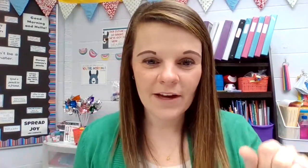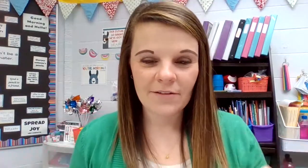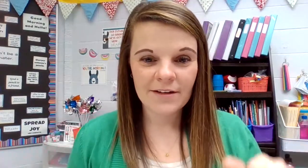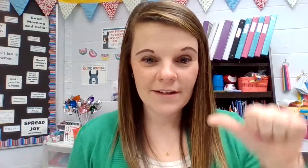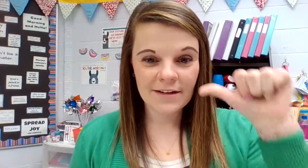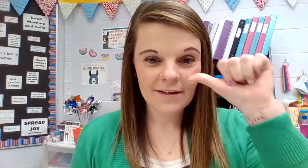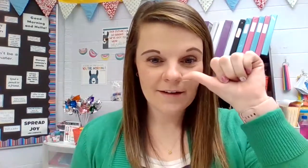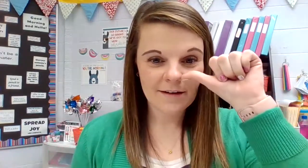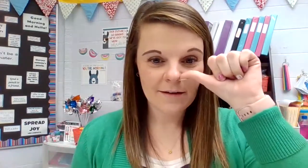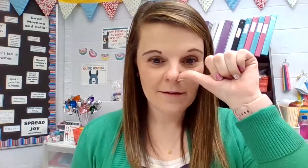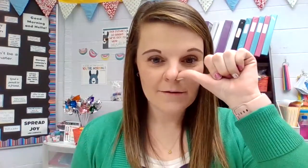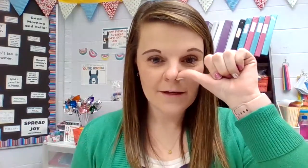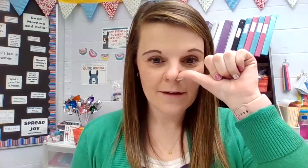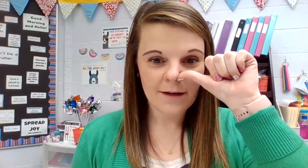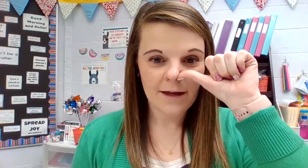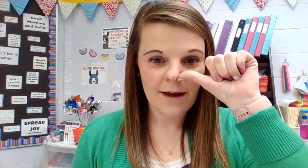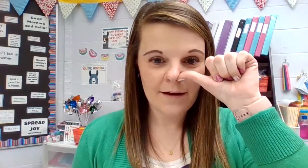go. Close it. Inhale.